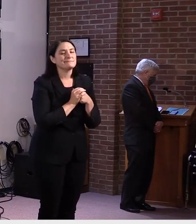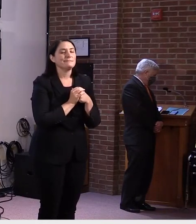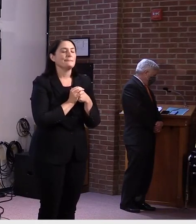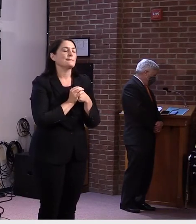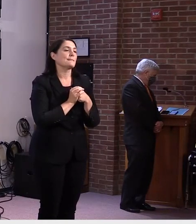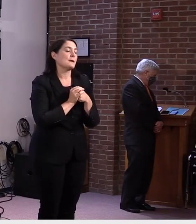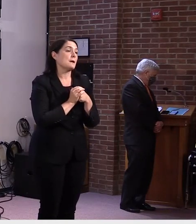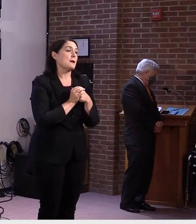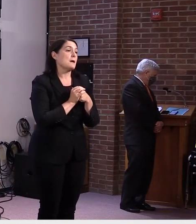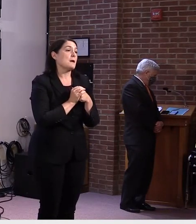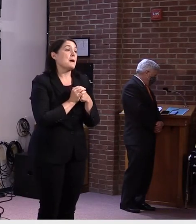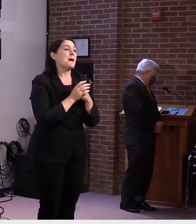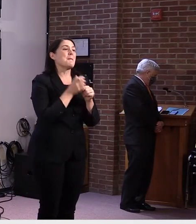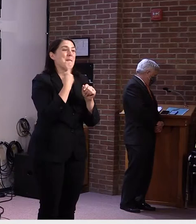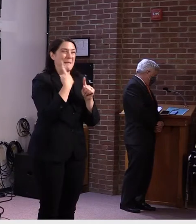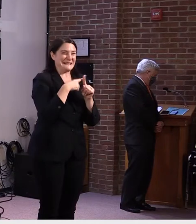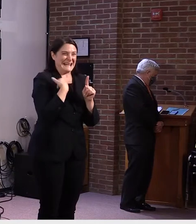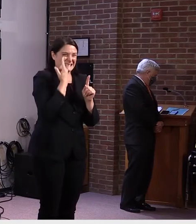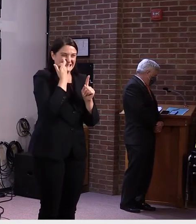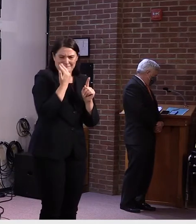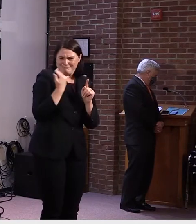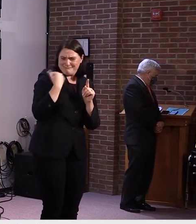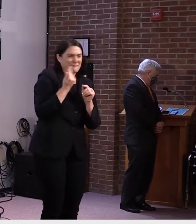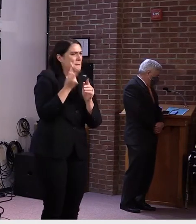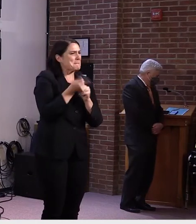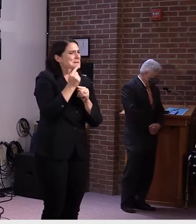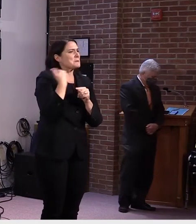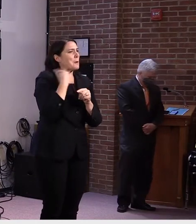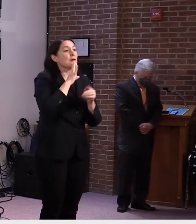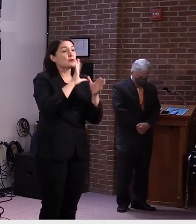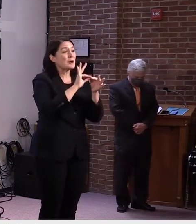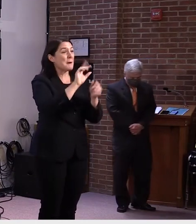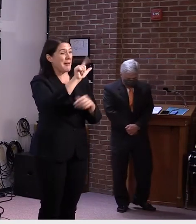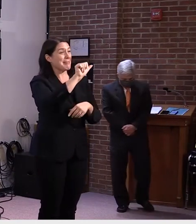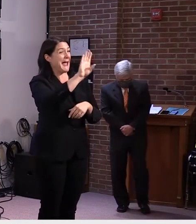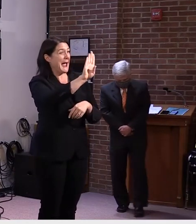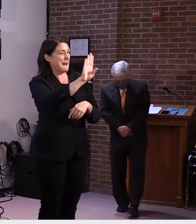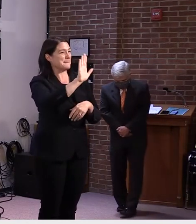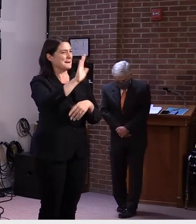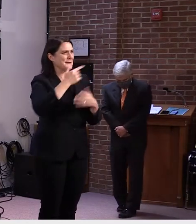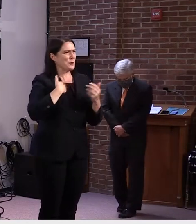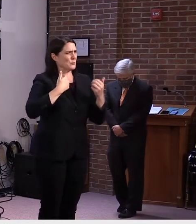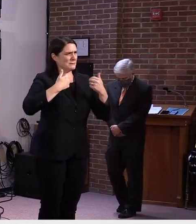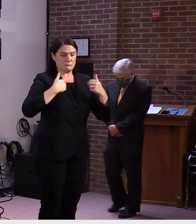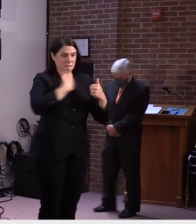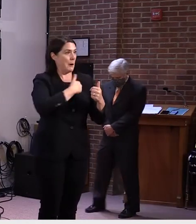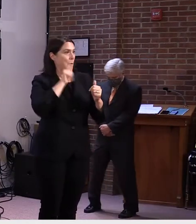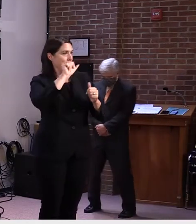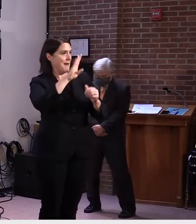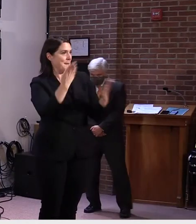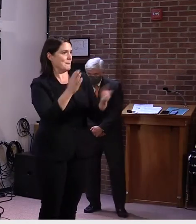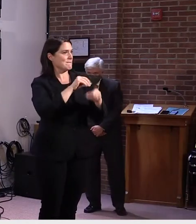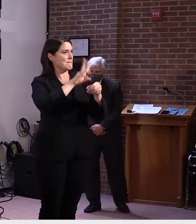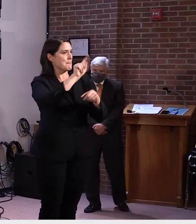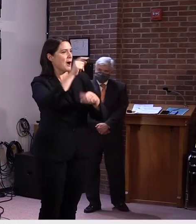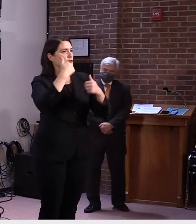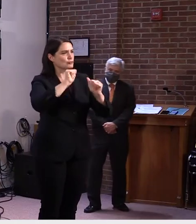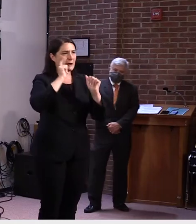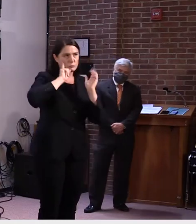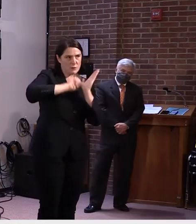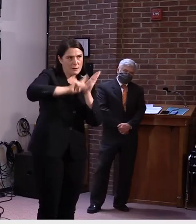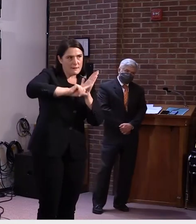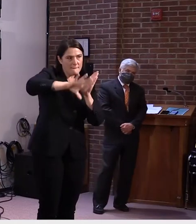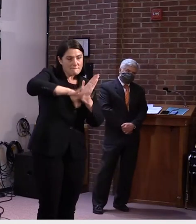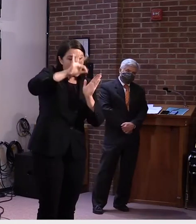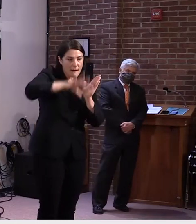my comments, the Public Health Lab is going to be, um, seeing what kind of literature we can come up with that that would support the use